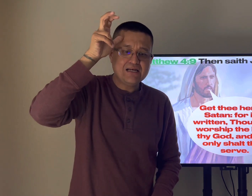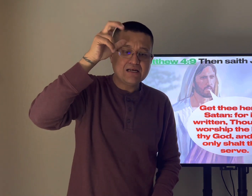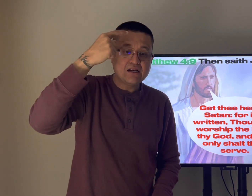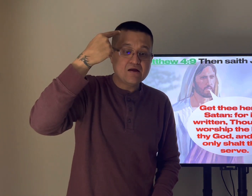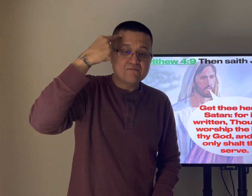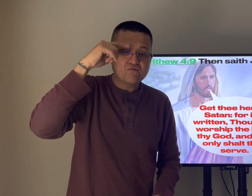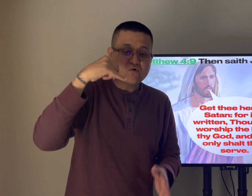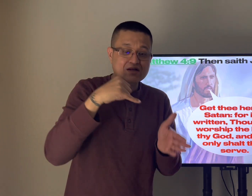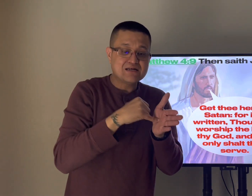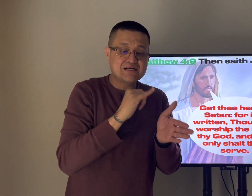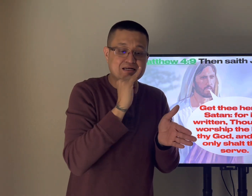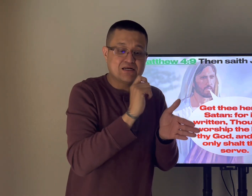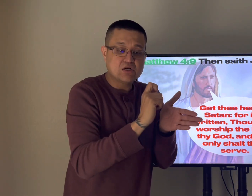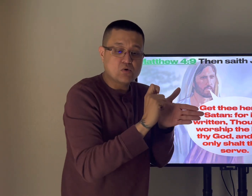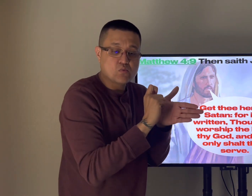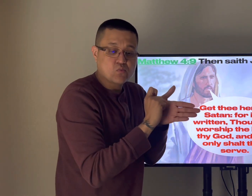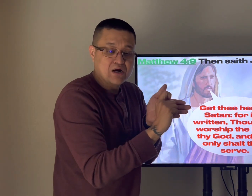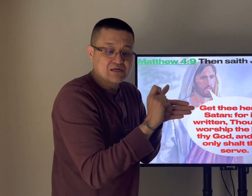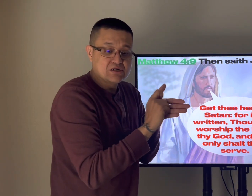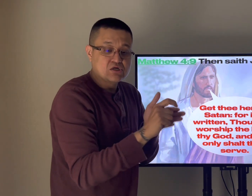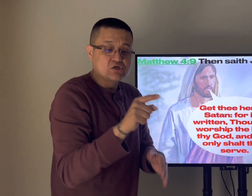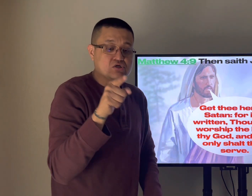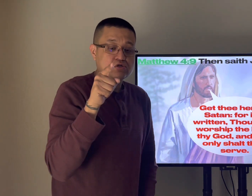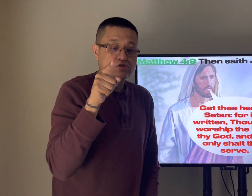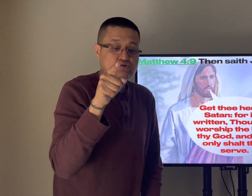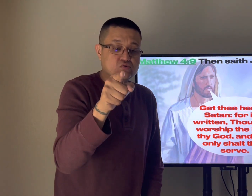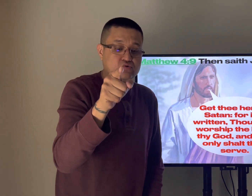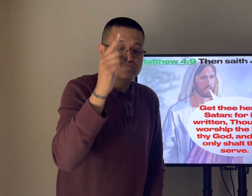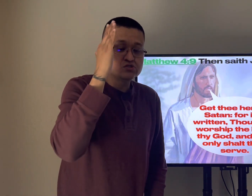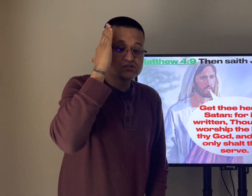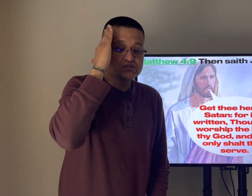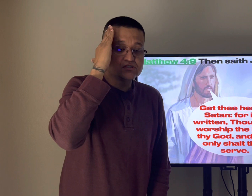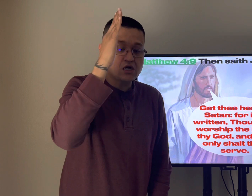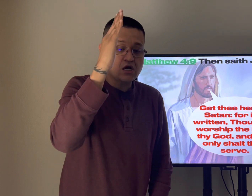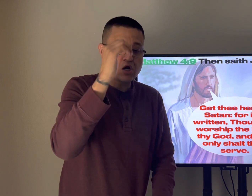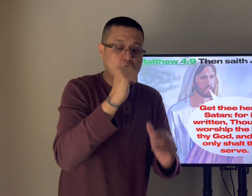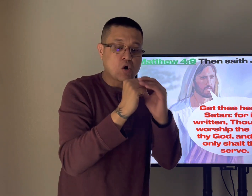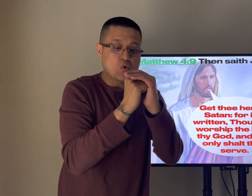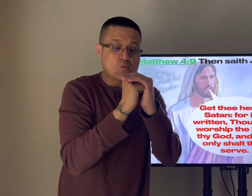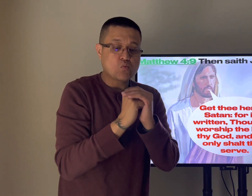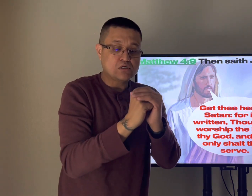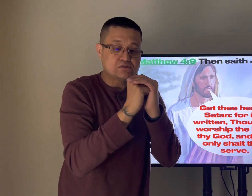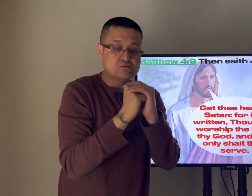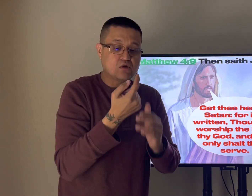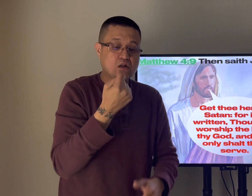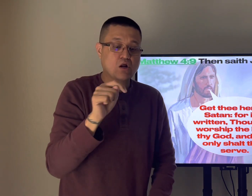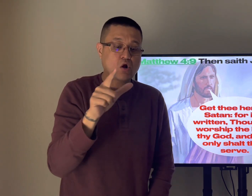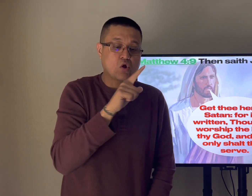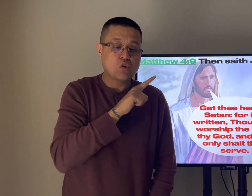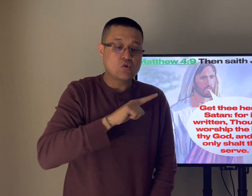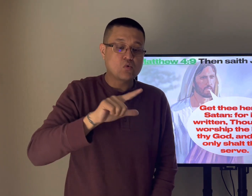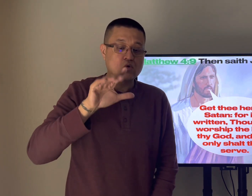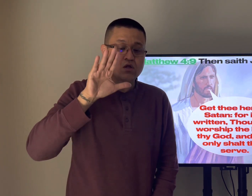get thee hence satan meaning go away for it is written thou shalt worship